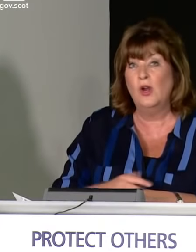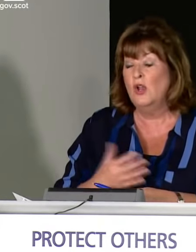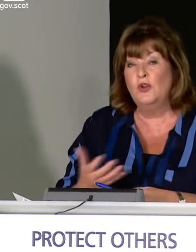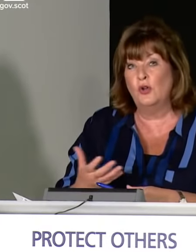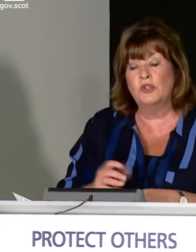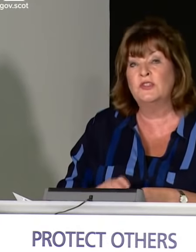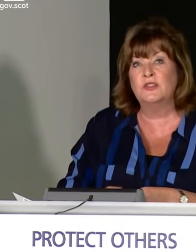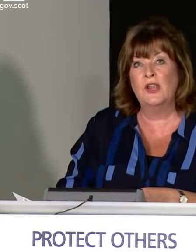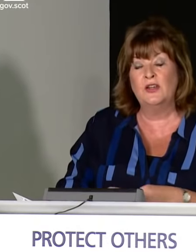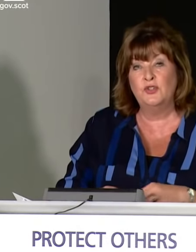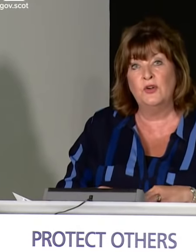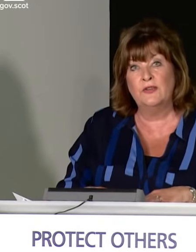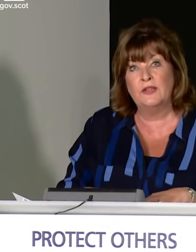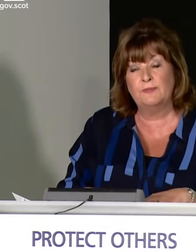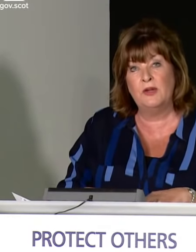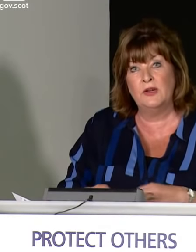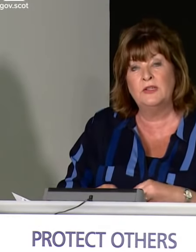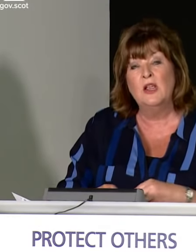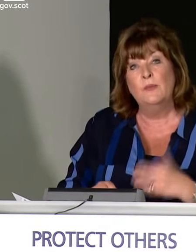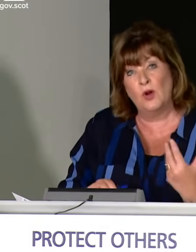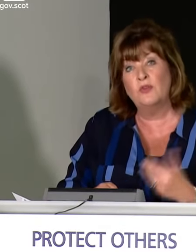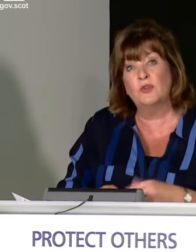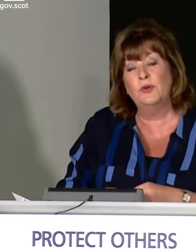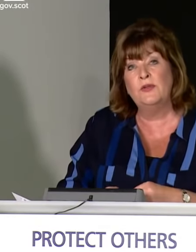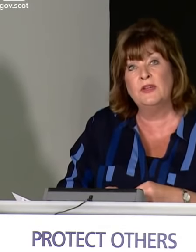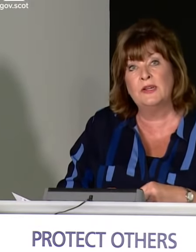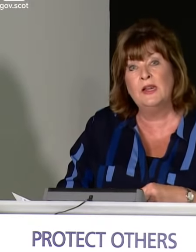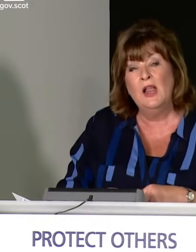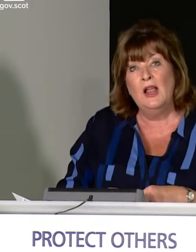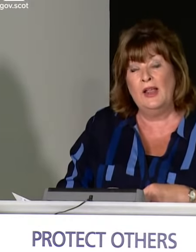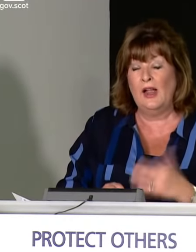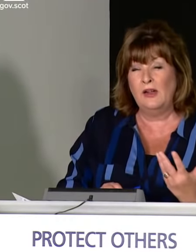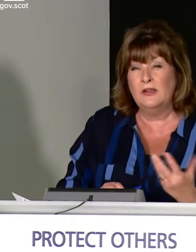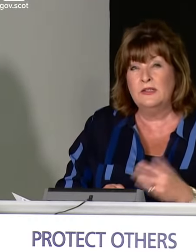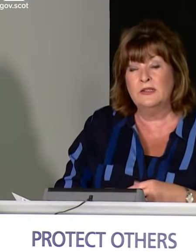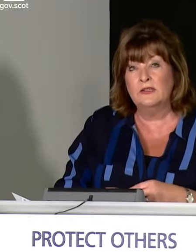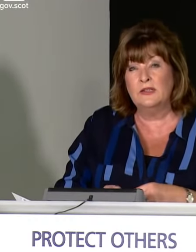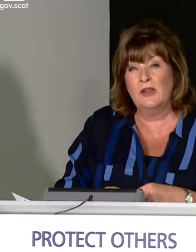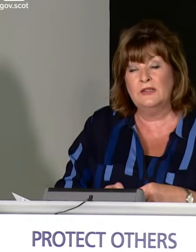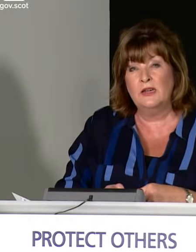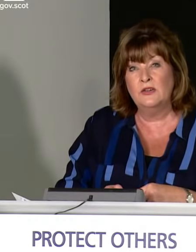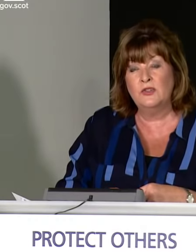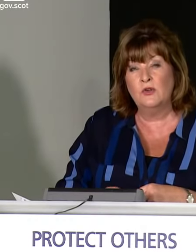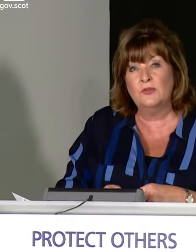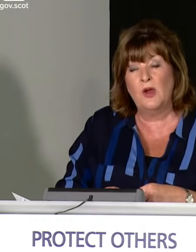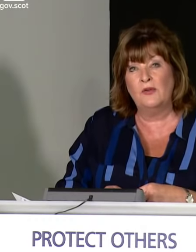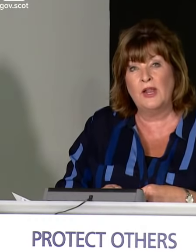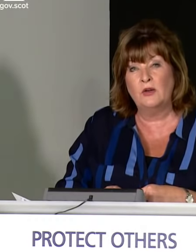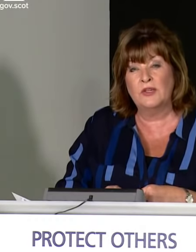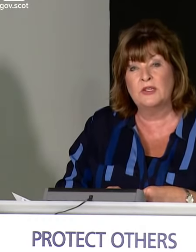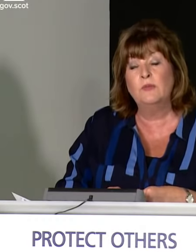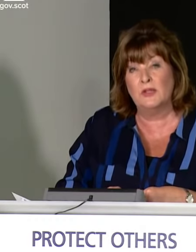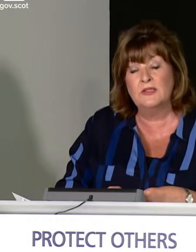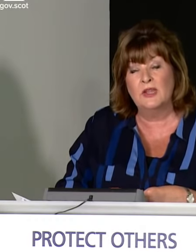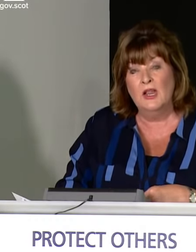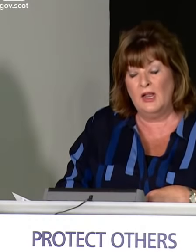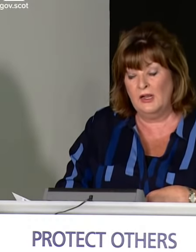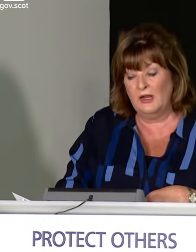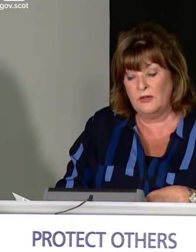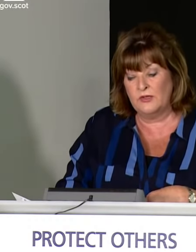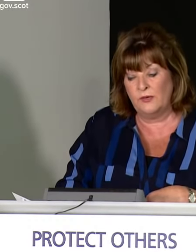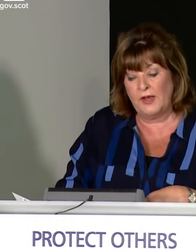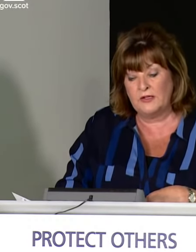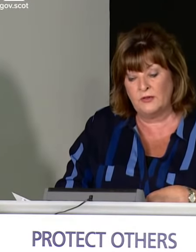we've called for not just during this period but also previously. Ireland did it 10 years ago as part of an economic stimulus